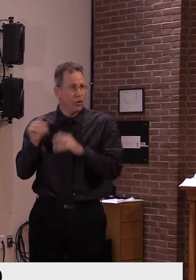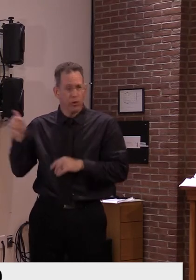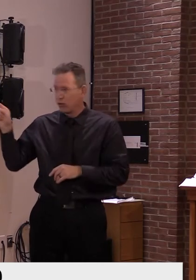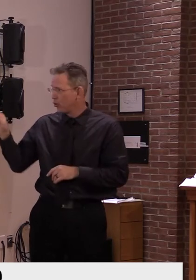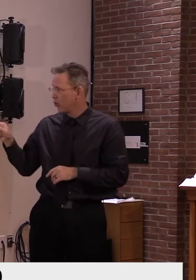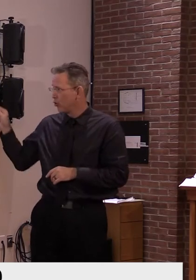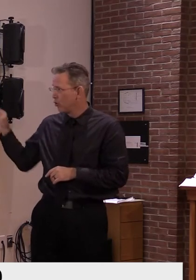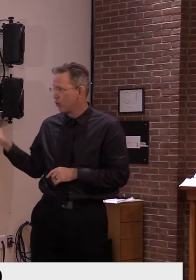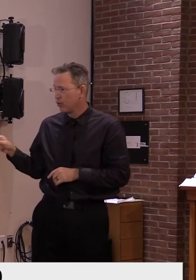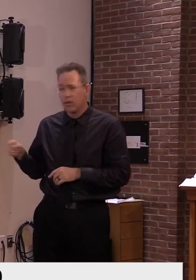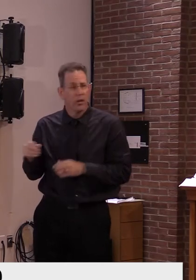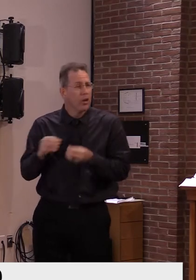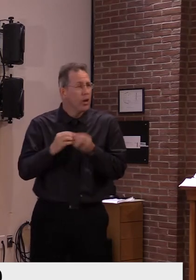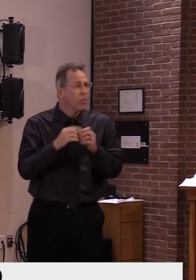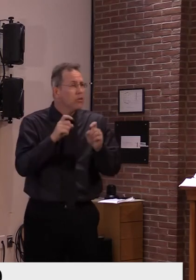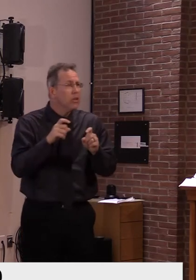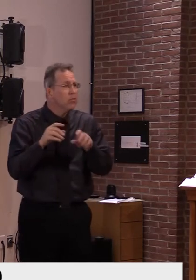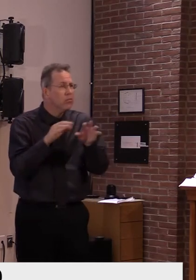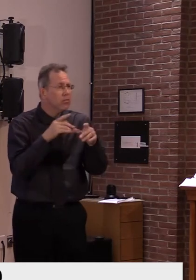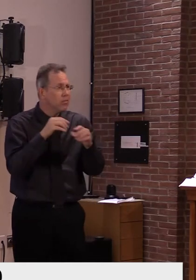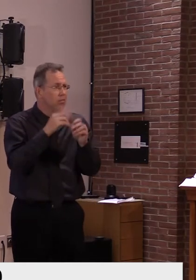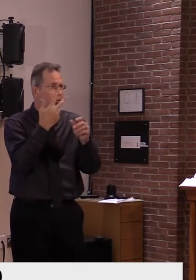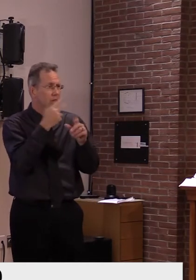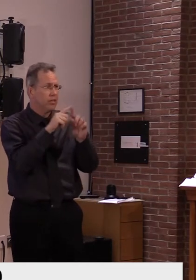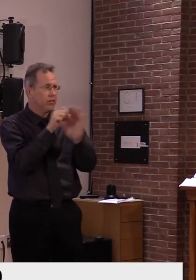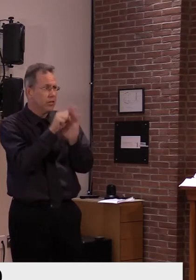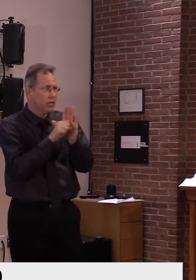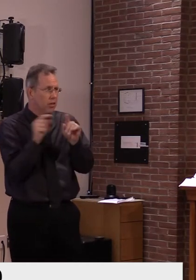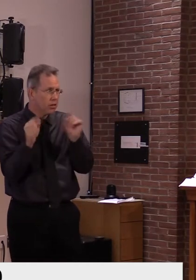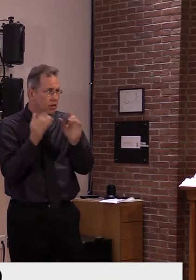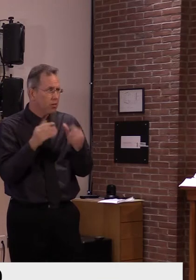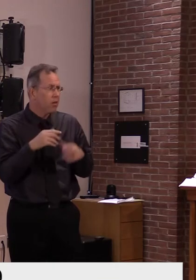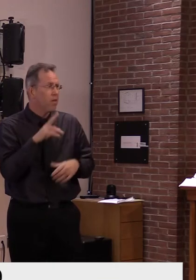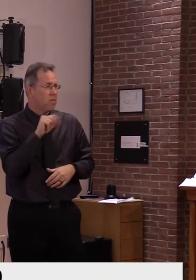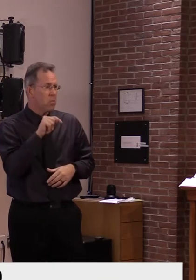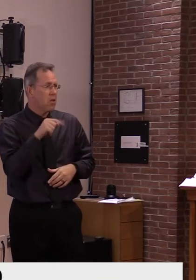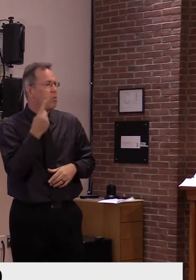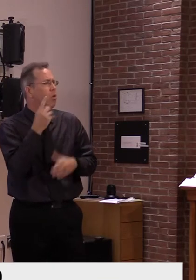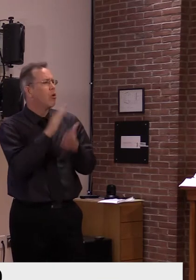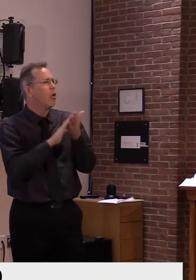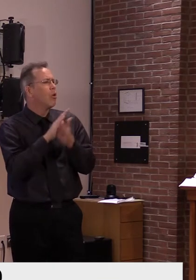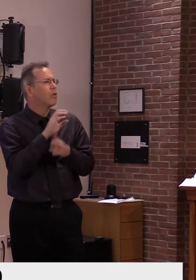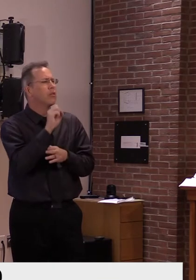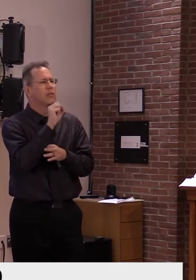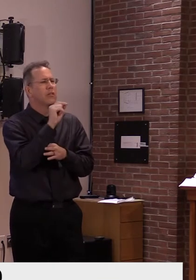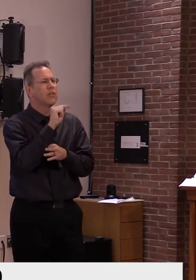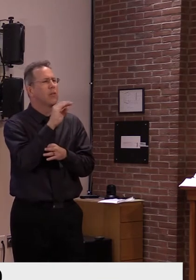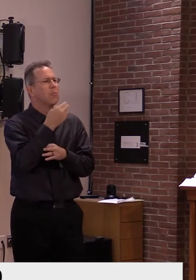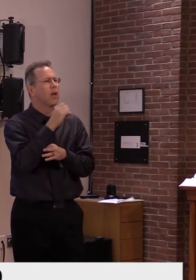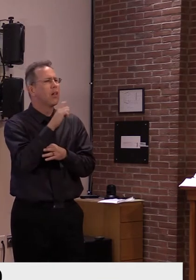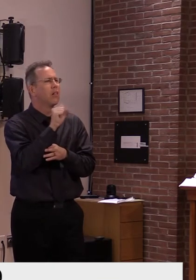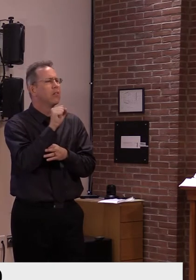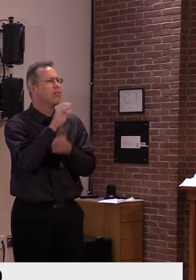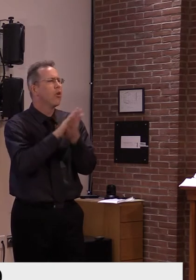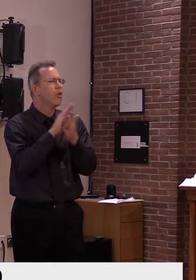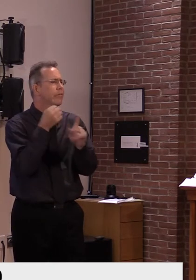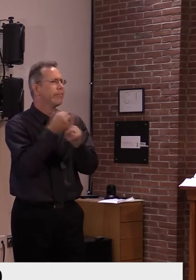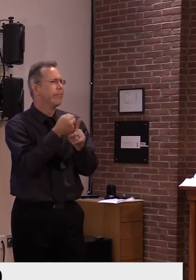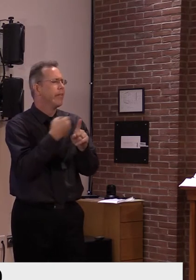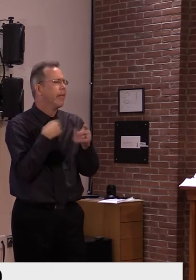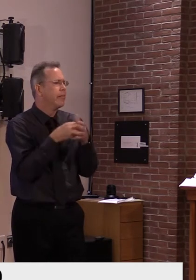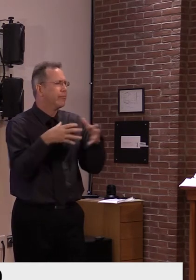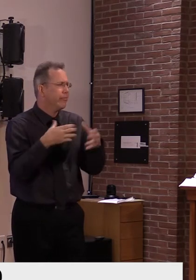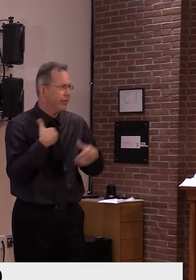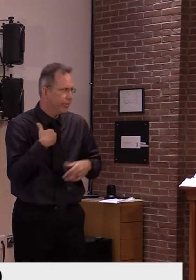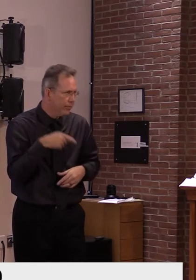We're seeing an increase largely from St. Michael's, but much better than when compared to New Hampshire and to Maine.